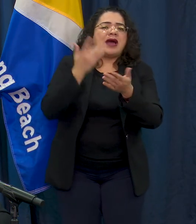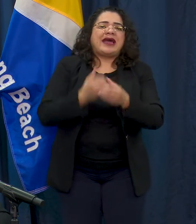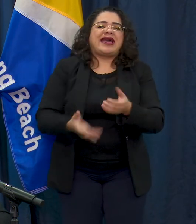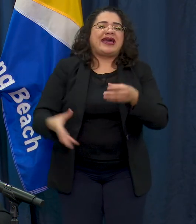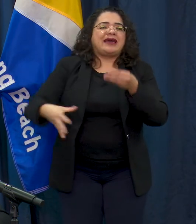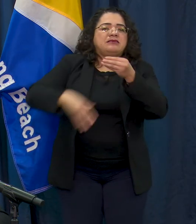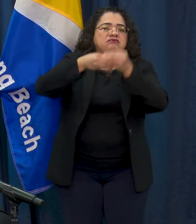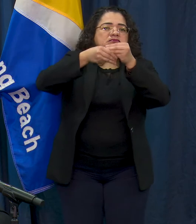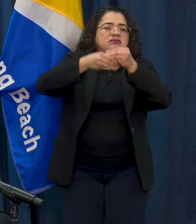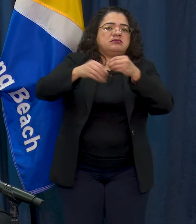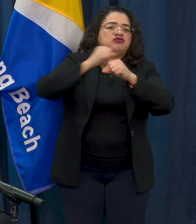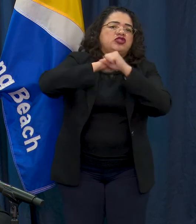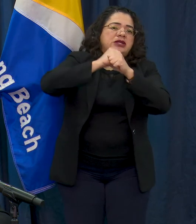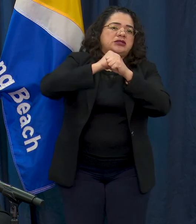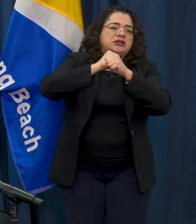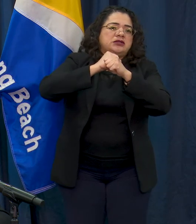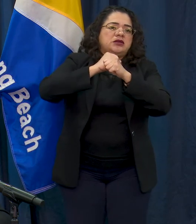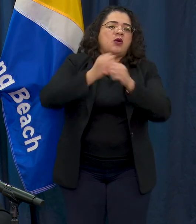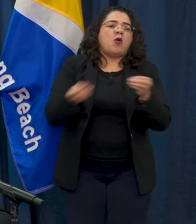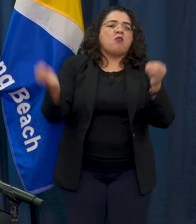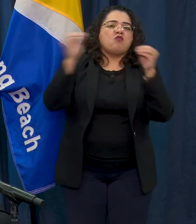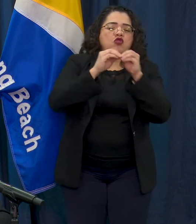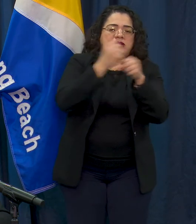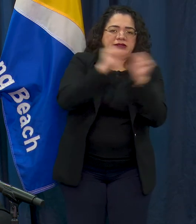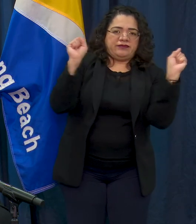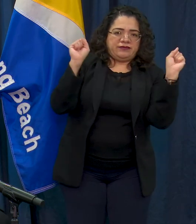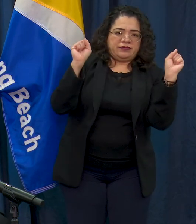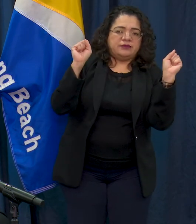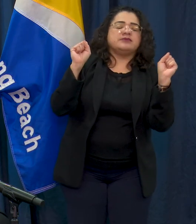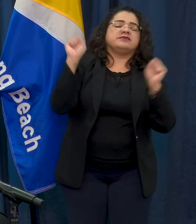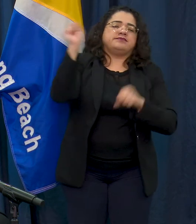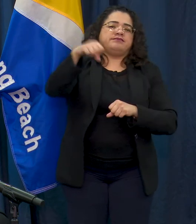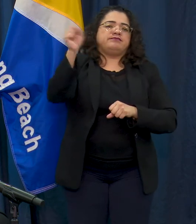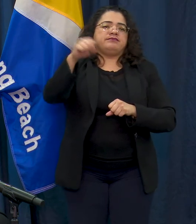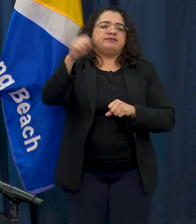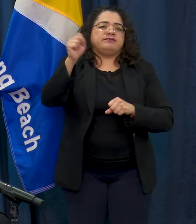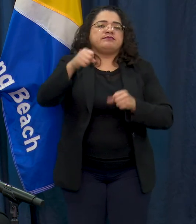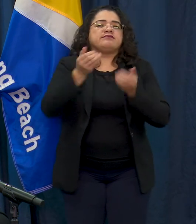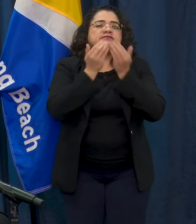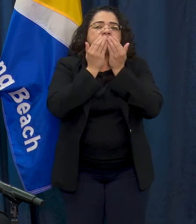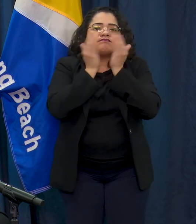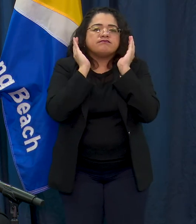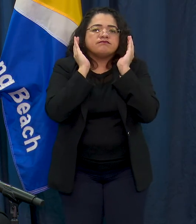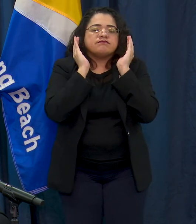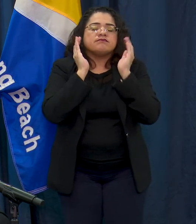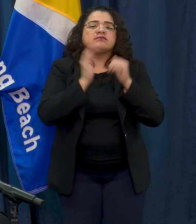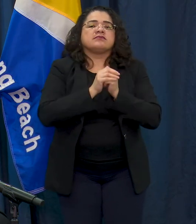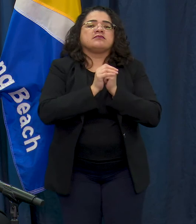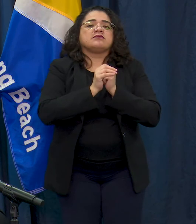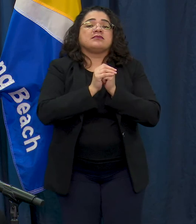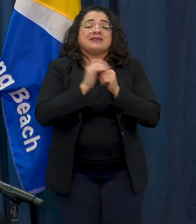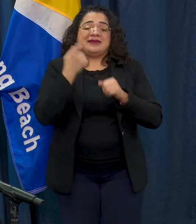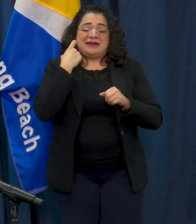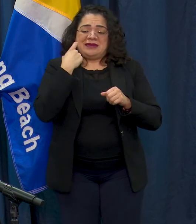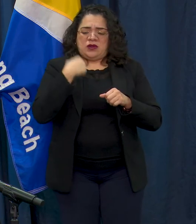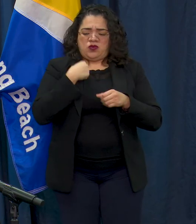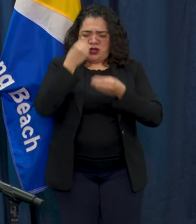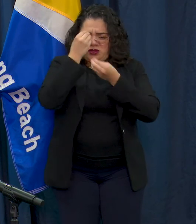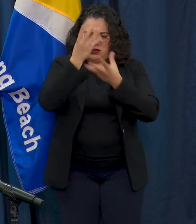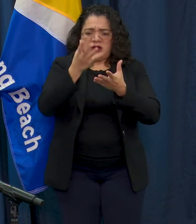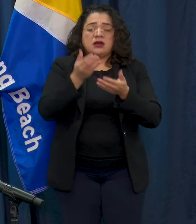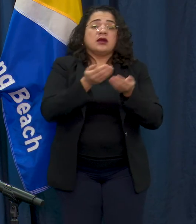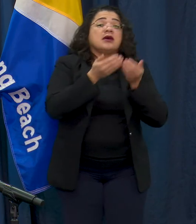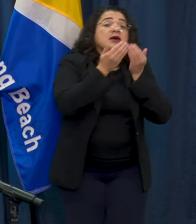and so I think our Health Department guidelines that we have put out as it relates to facial coverings are that surgical